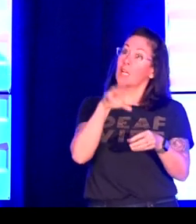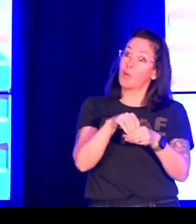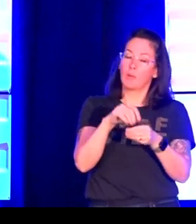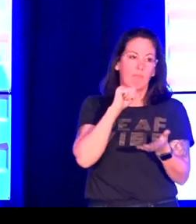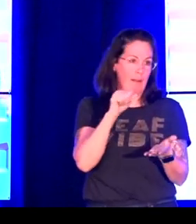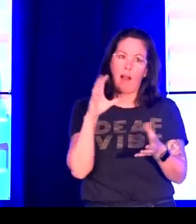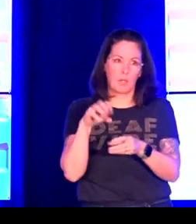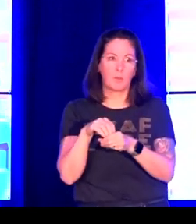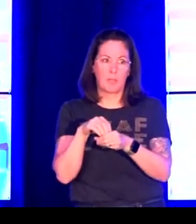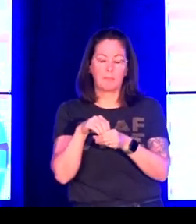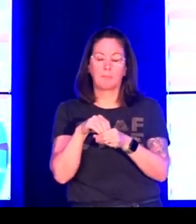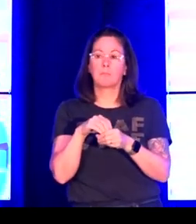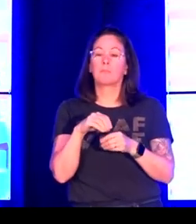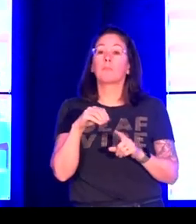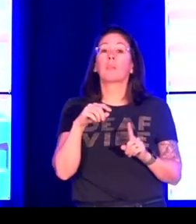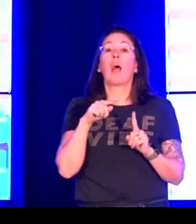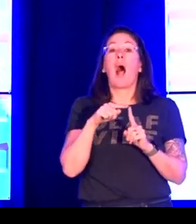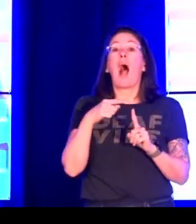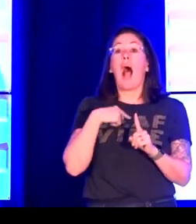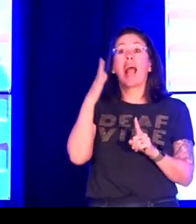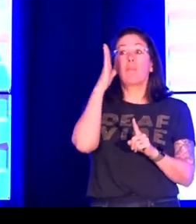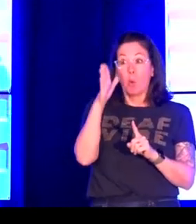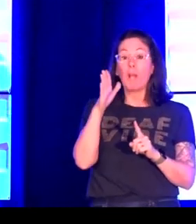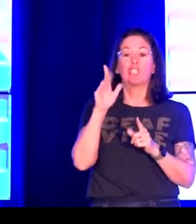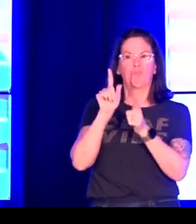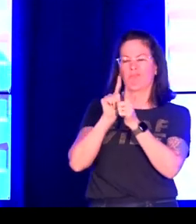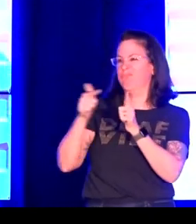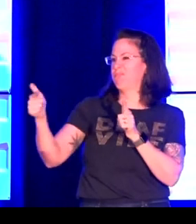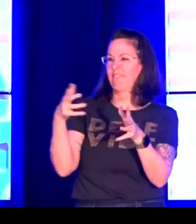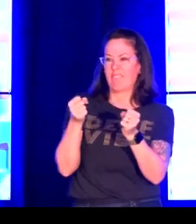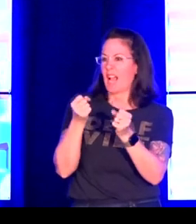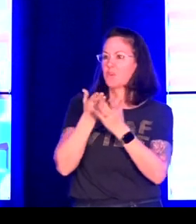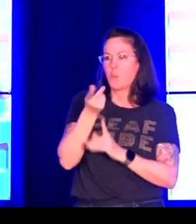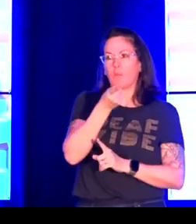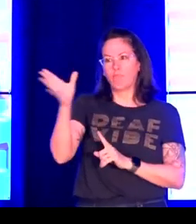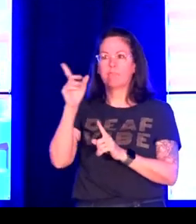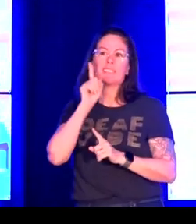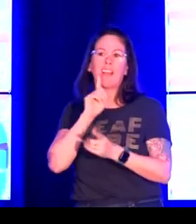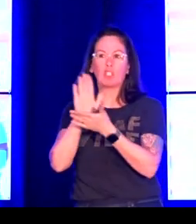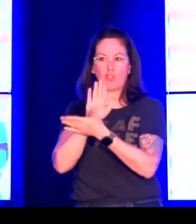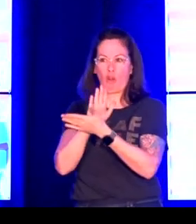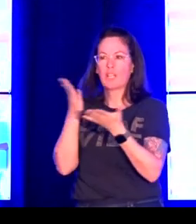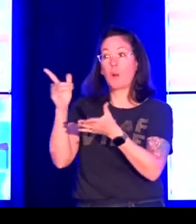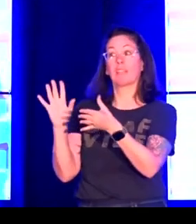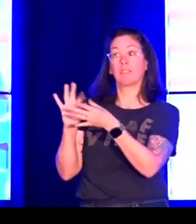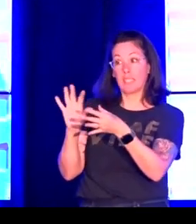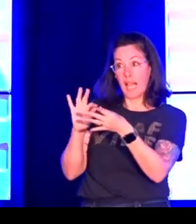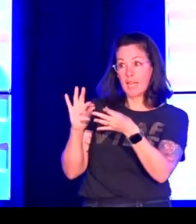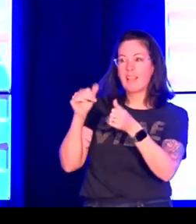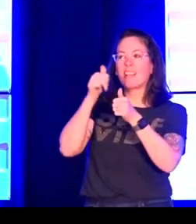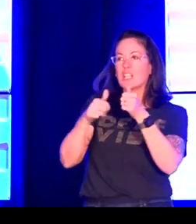And also thinks about the spaces we create and who is included and who is not included.